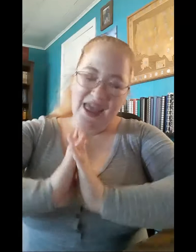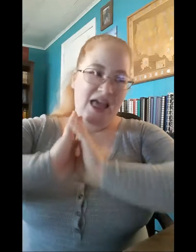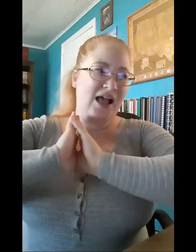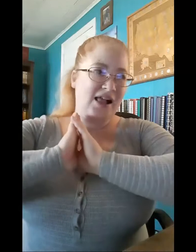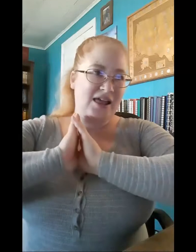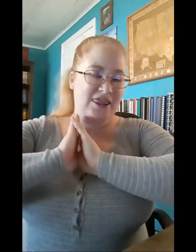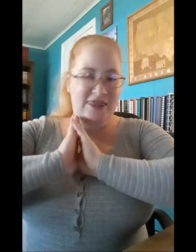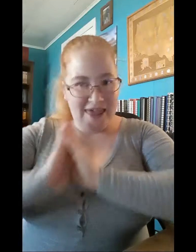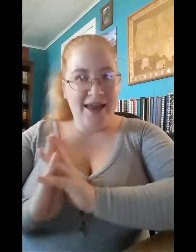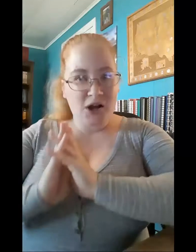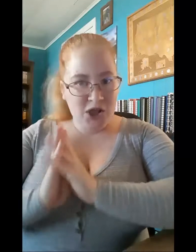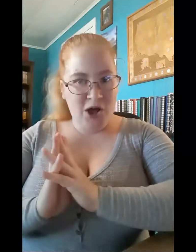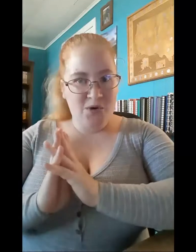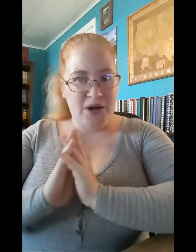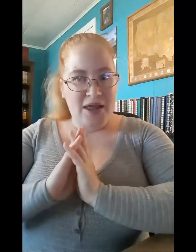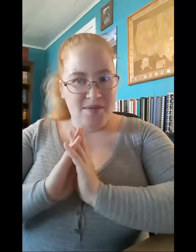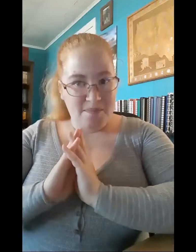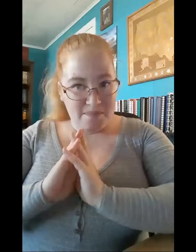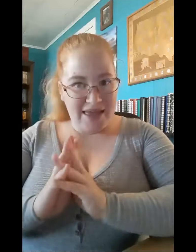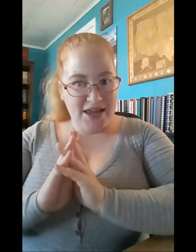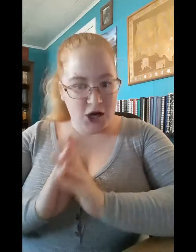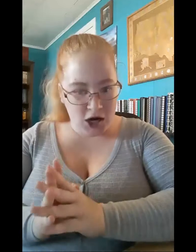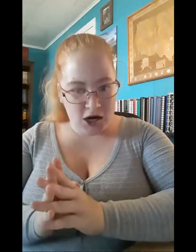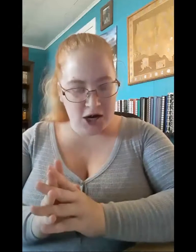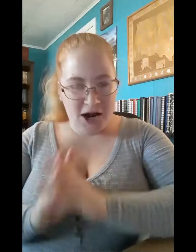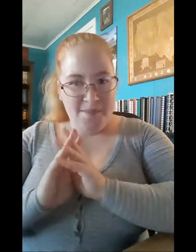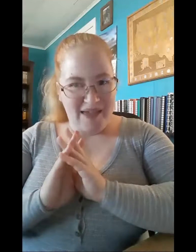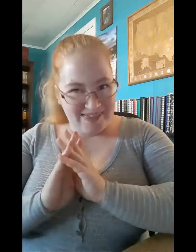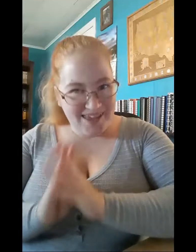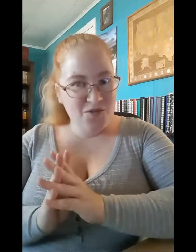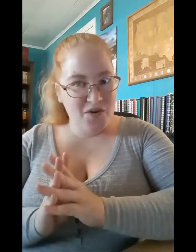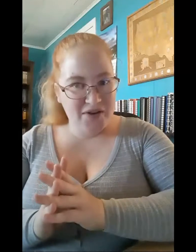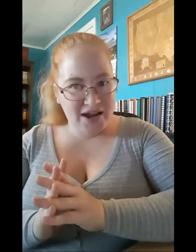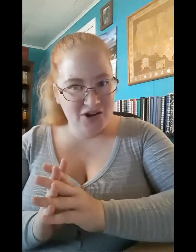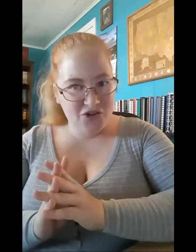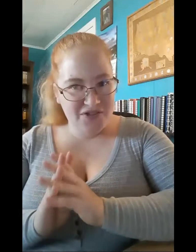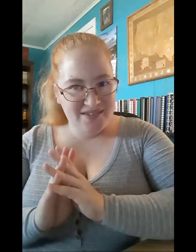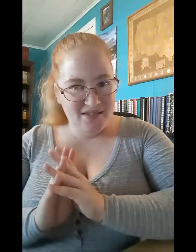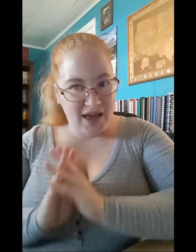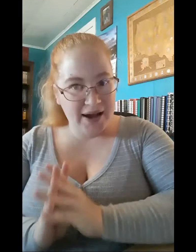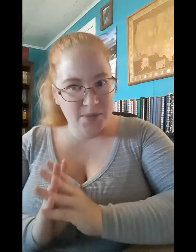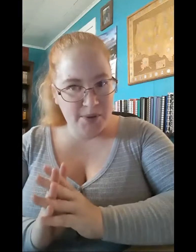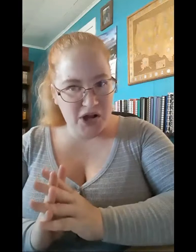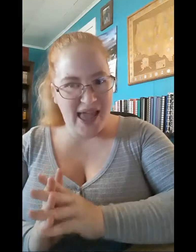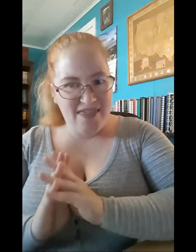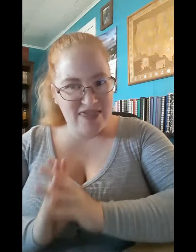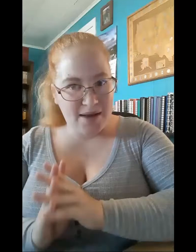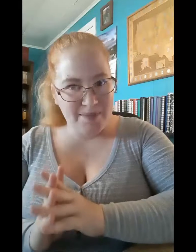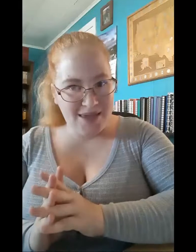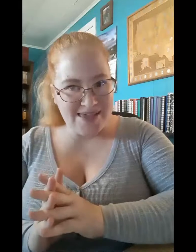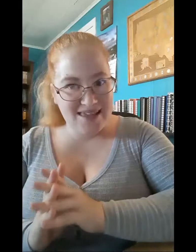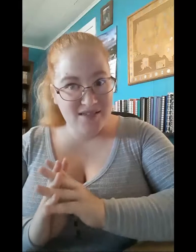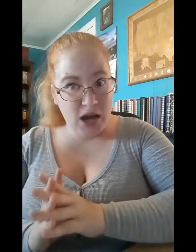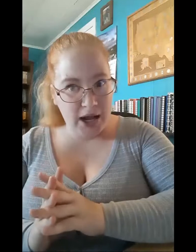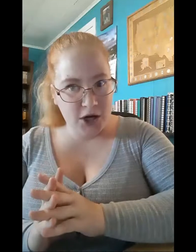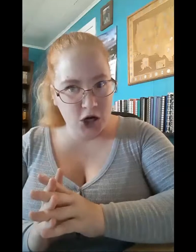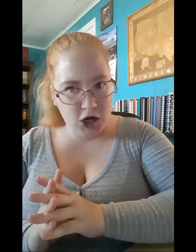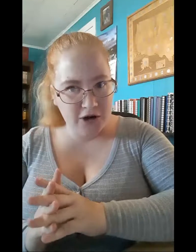that alone made her my least favorite character in this entire book, and that baby is not hers.